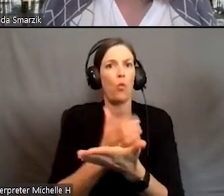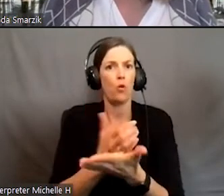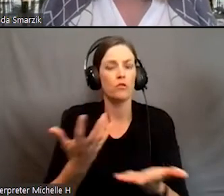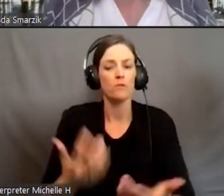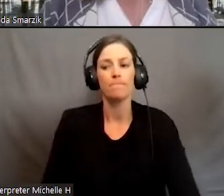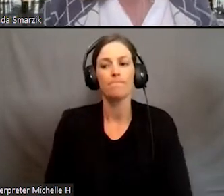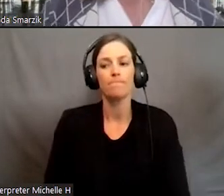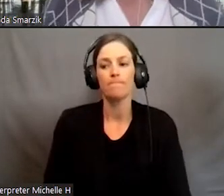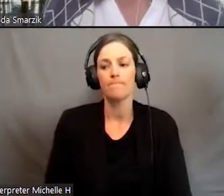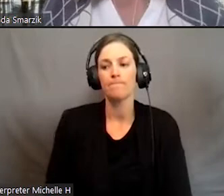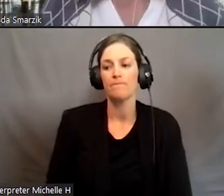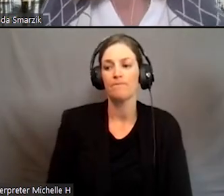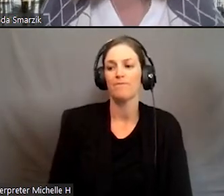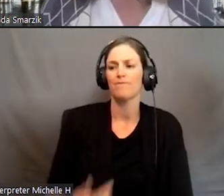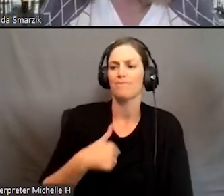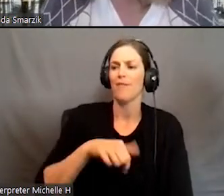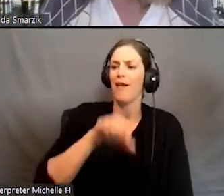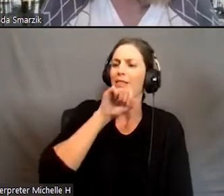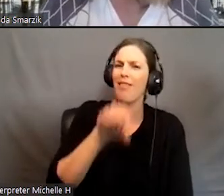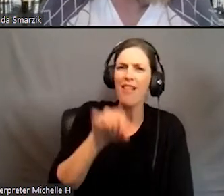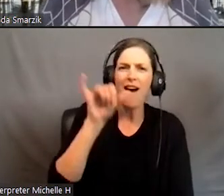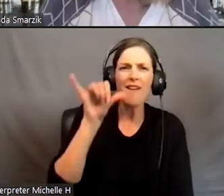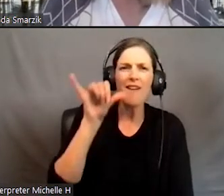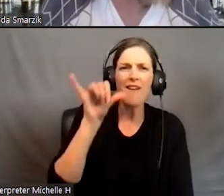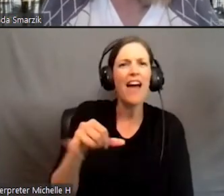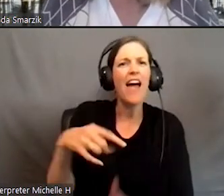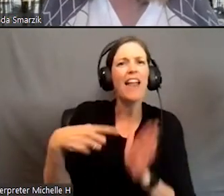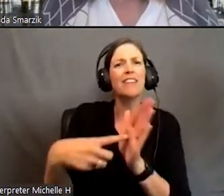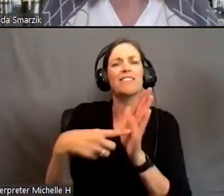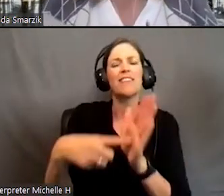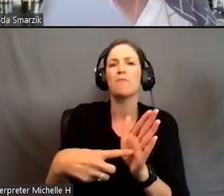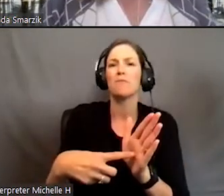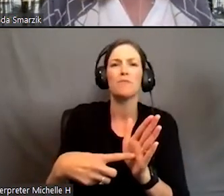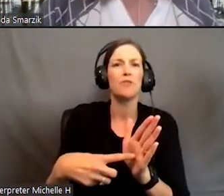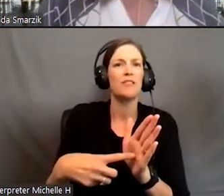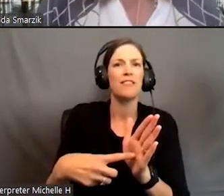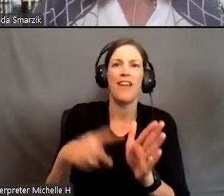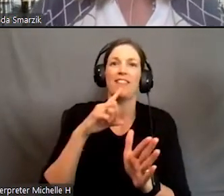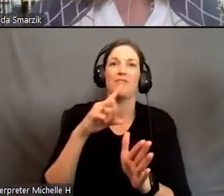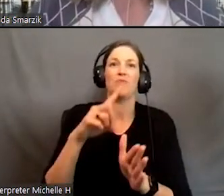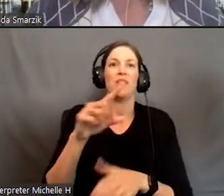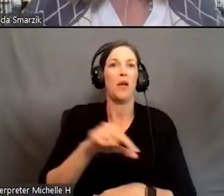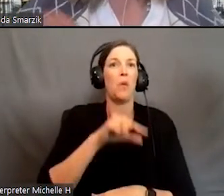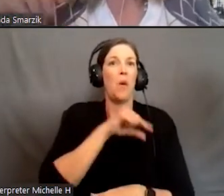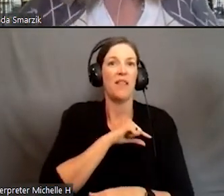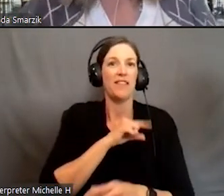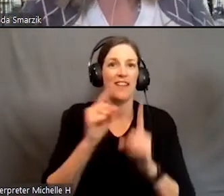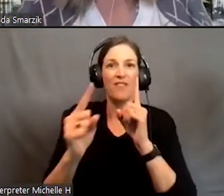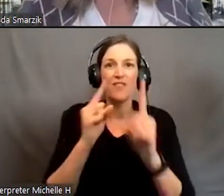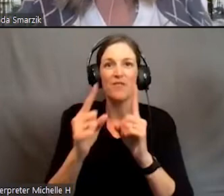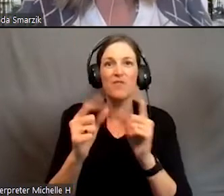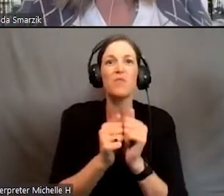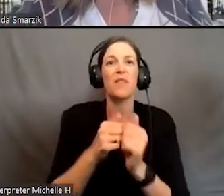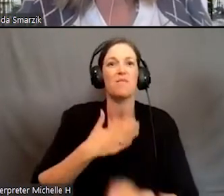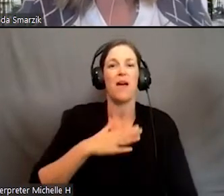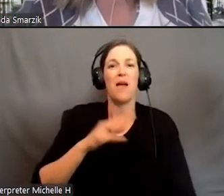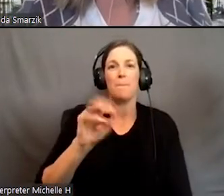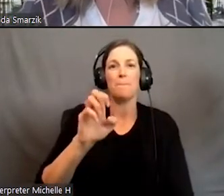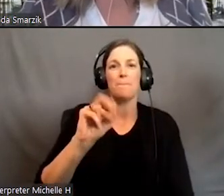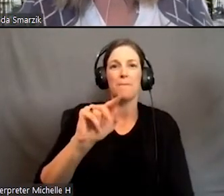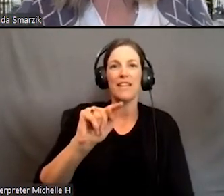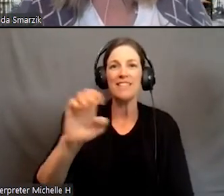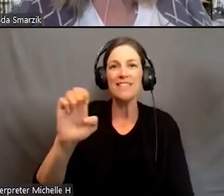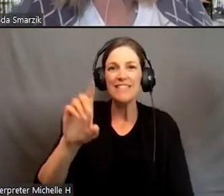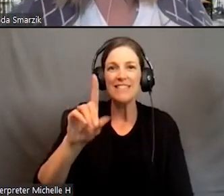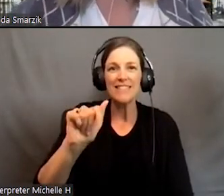I love that example, and this is totally purely qualitative conversation with my mentee data, but she actually